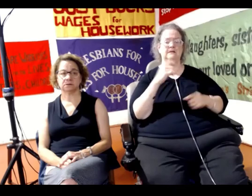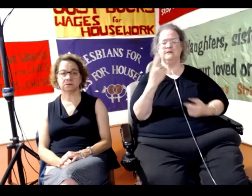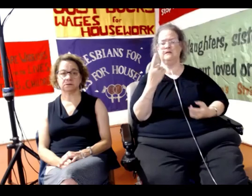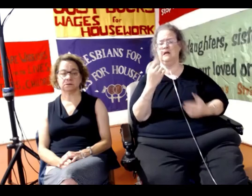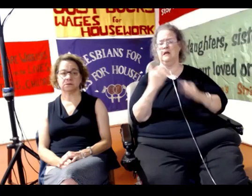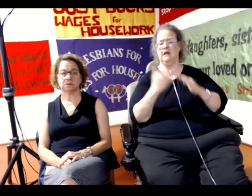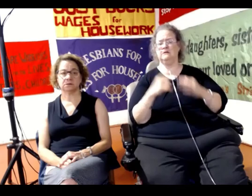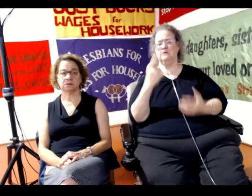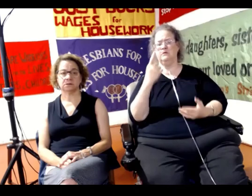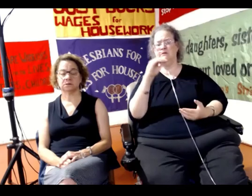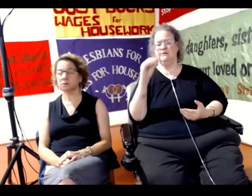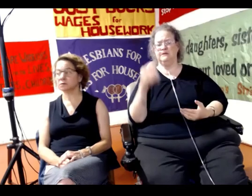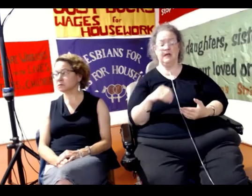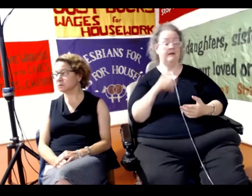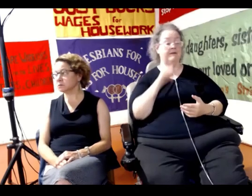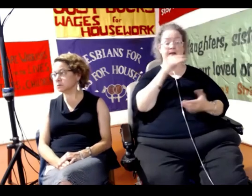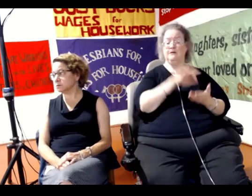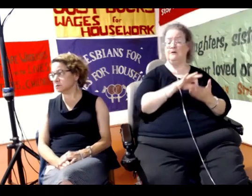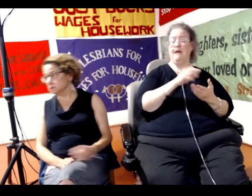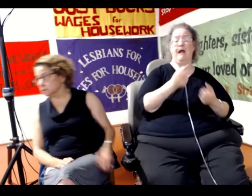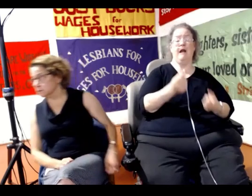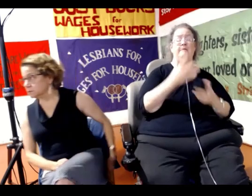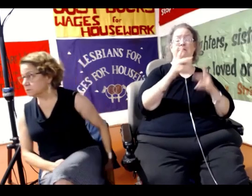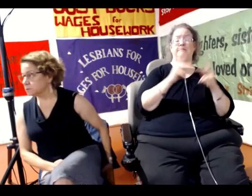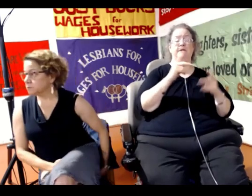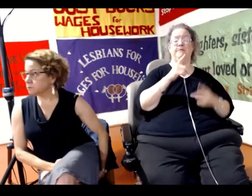those that didn't report, which is the majority.